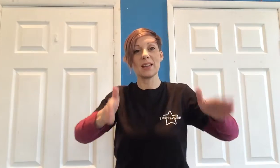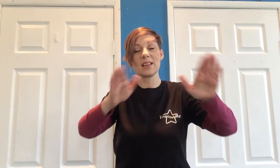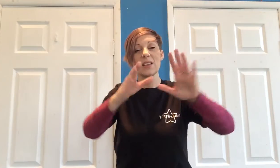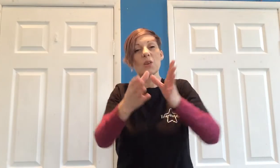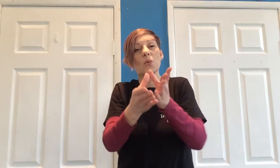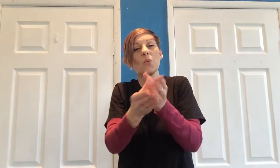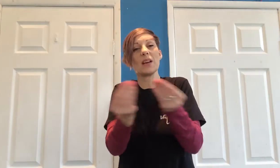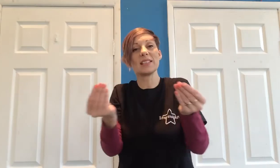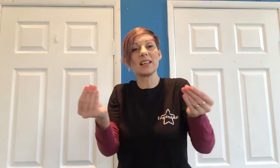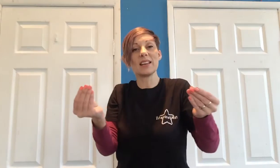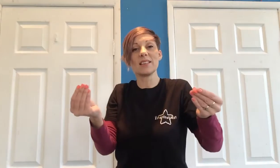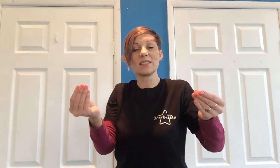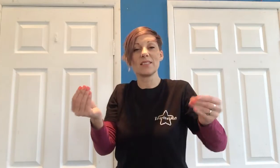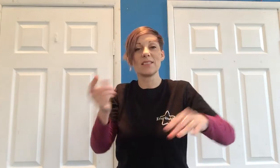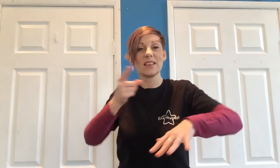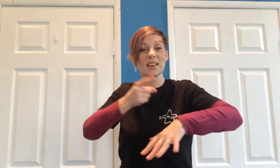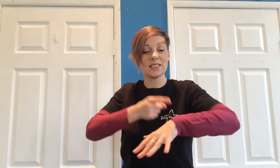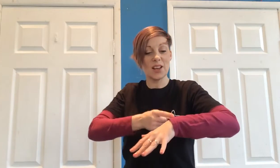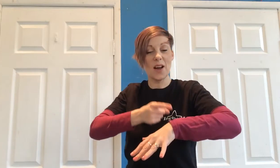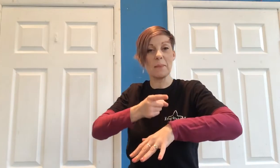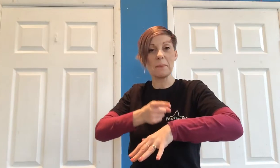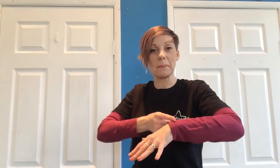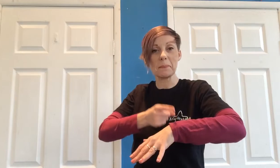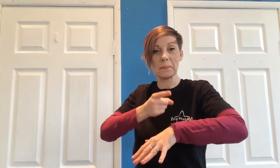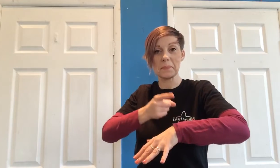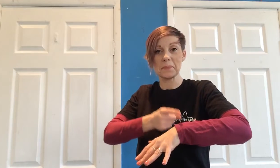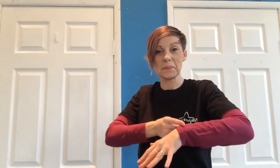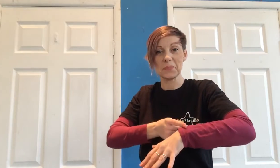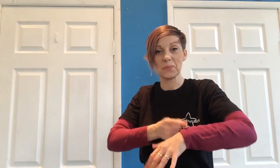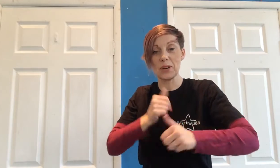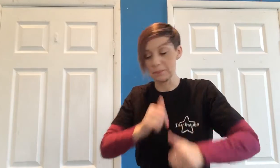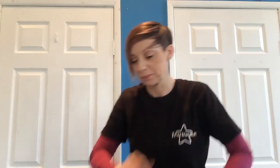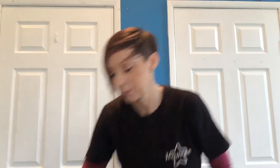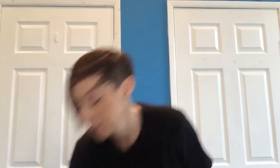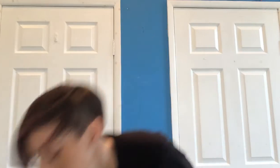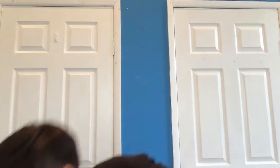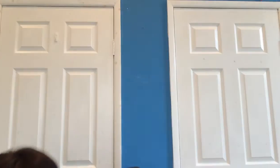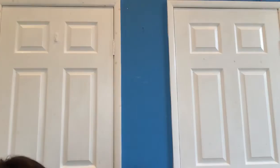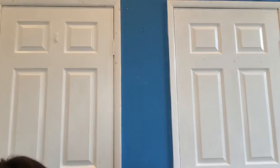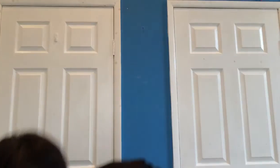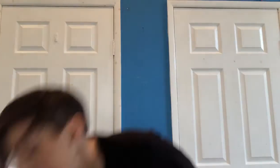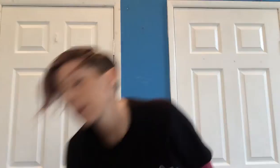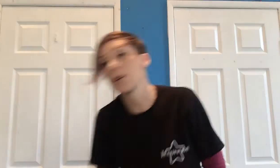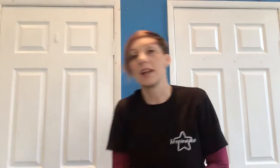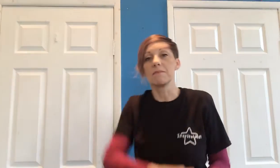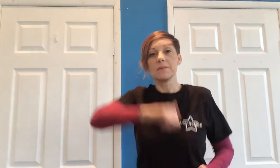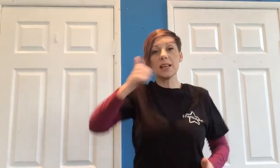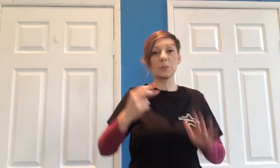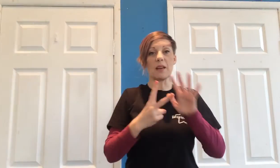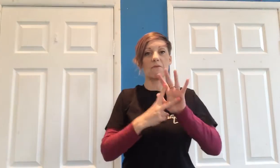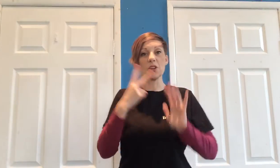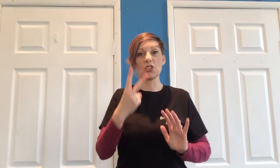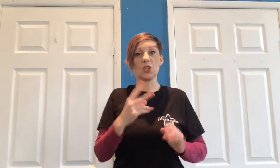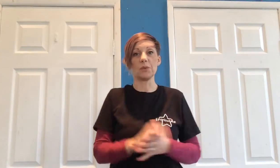wasted time brilliant okay next bit verse two